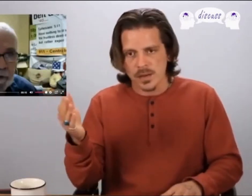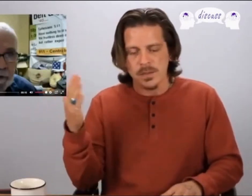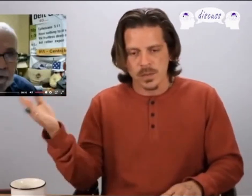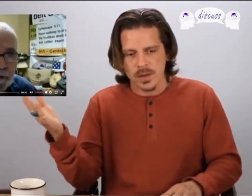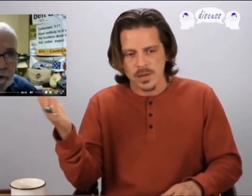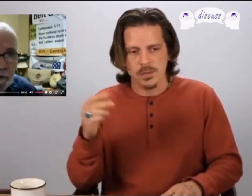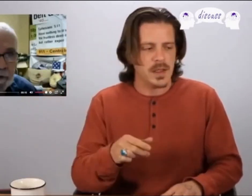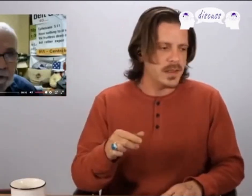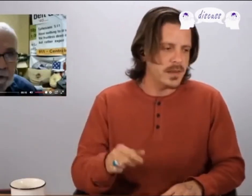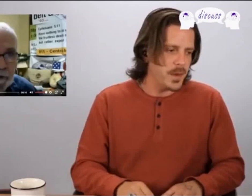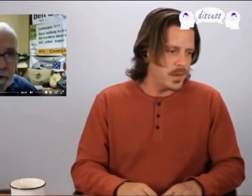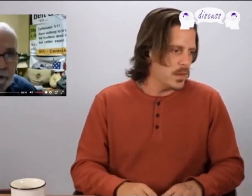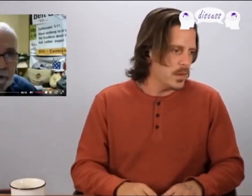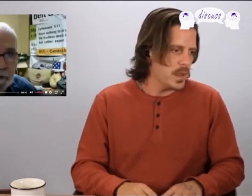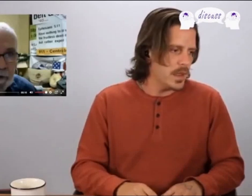claims was molested in foster care